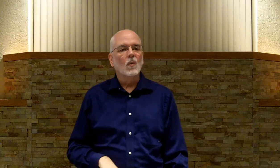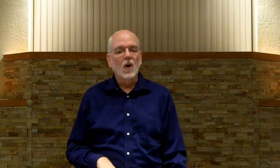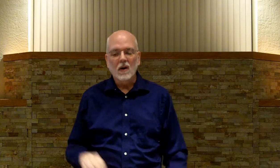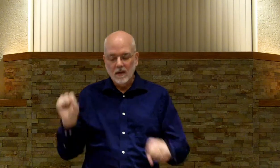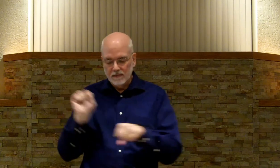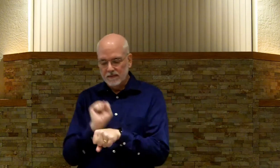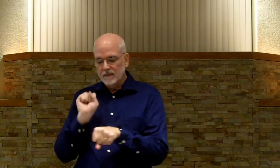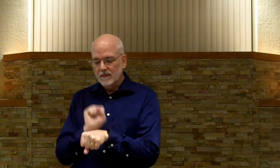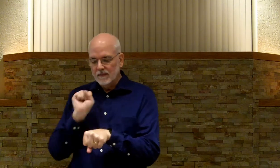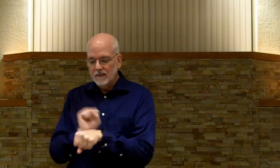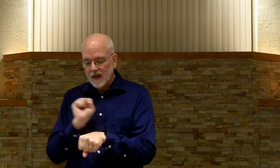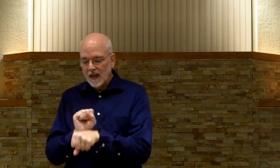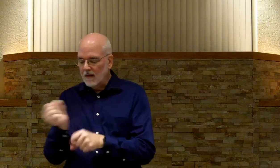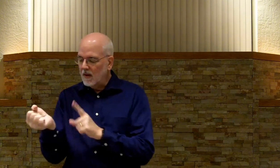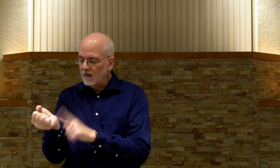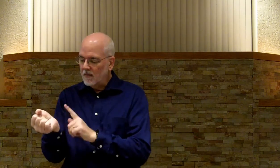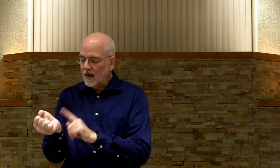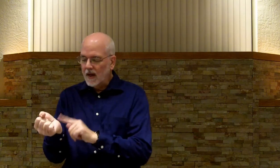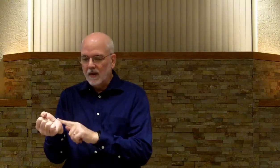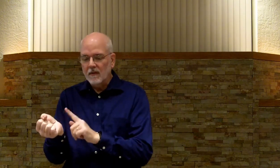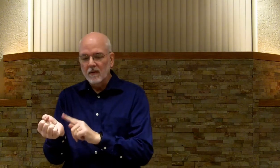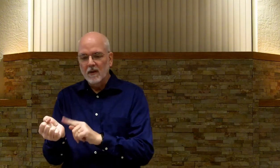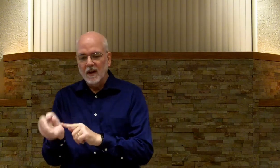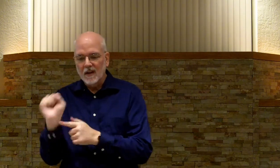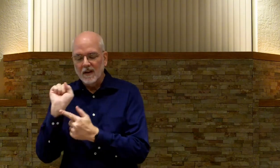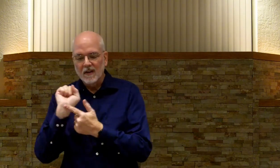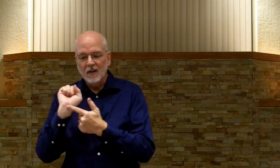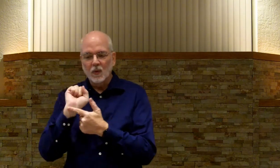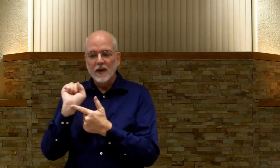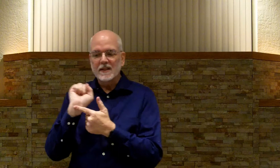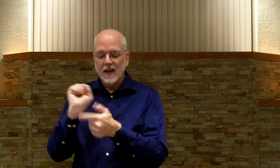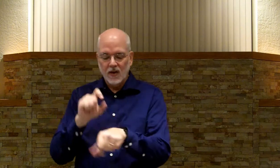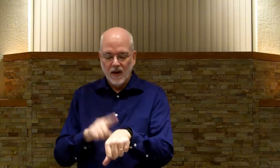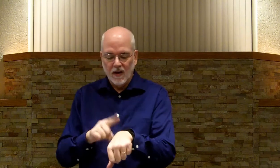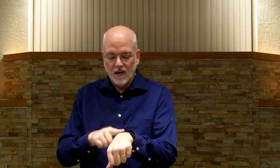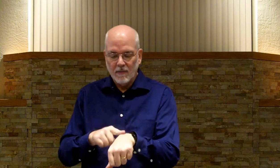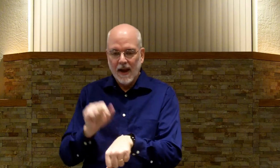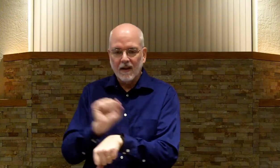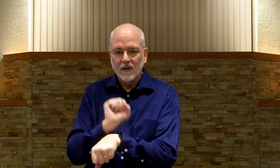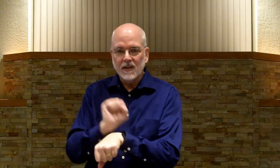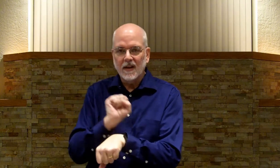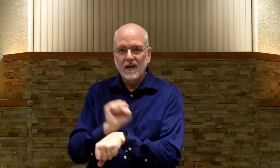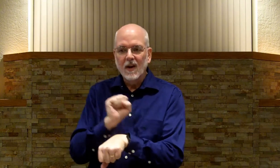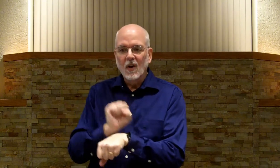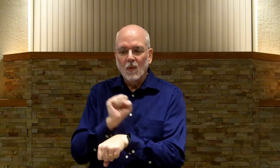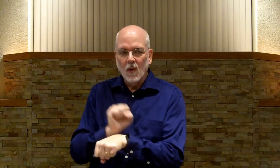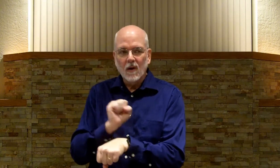work. And the, kind of the, the, the wrist section here on the back of the wrist there. Work.